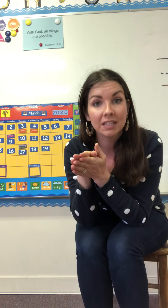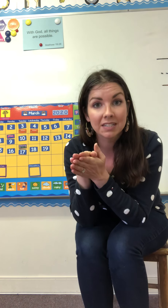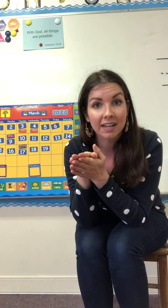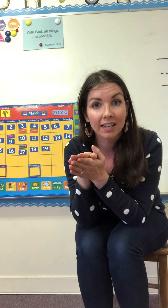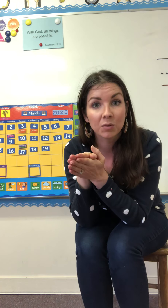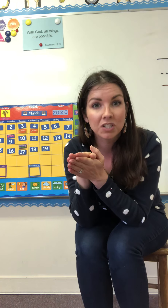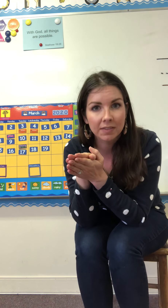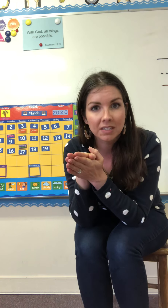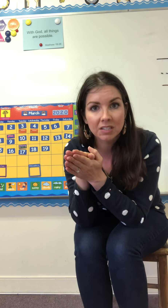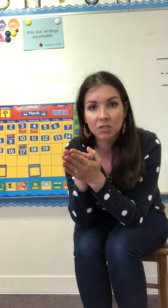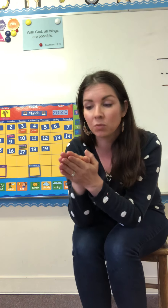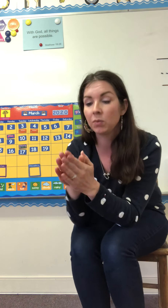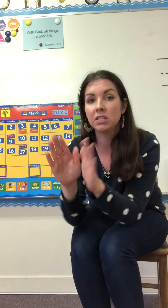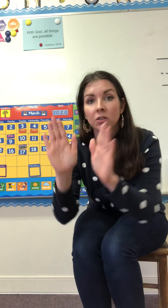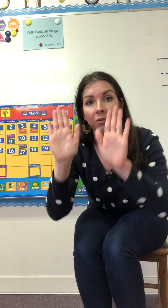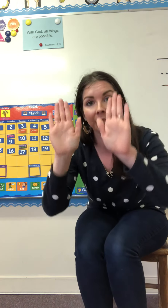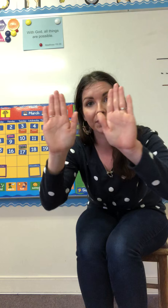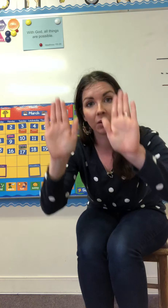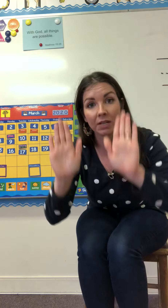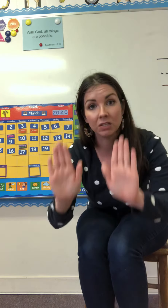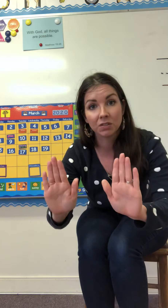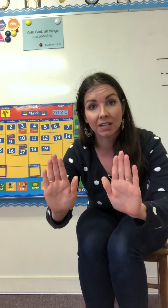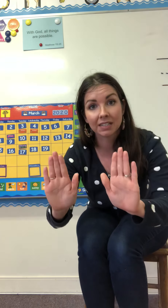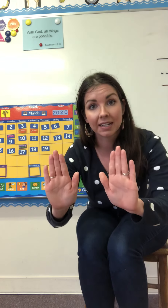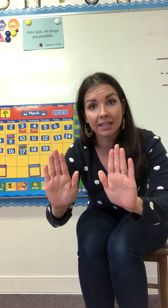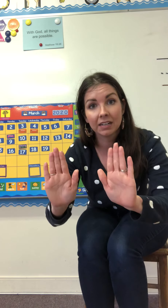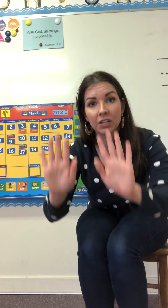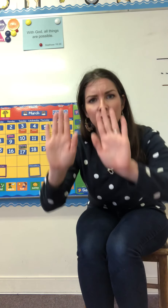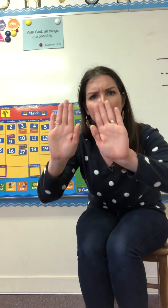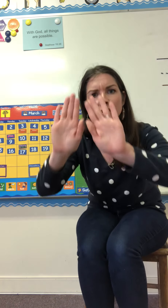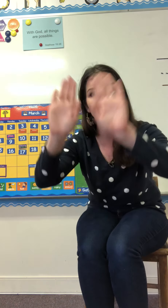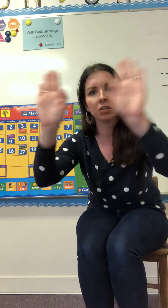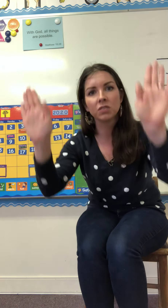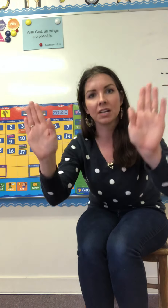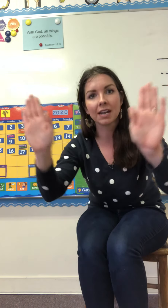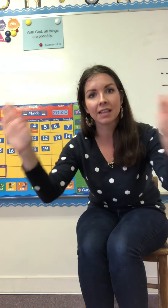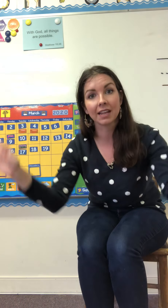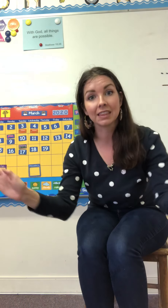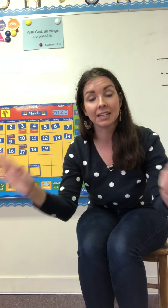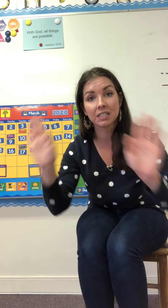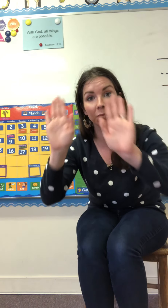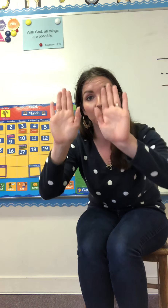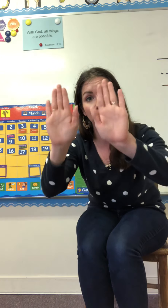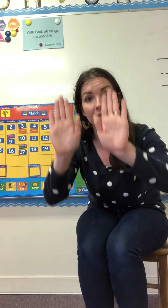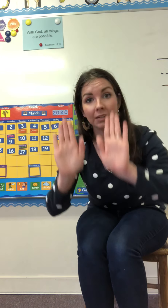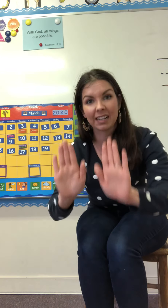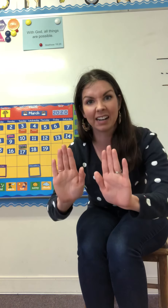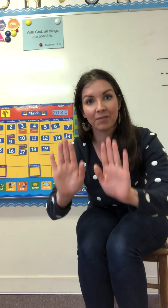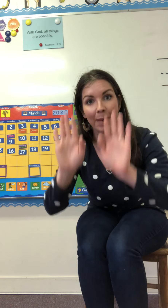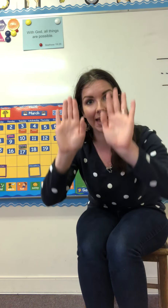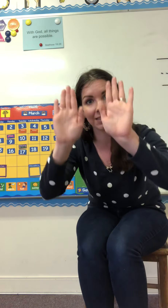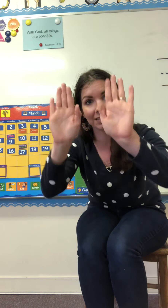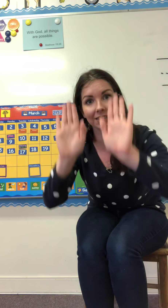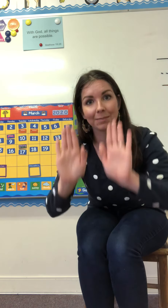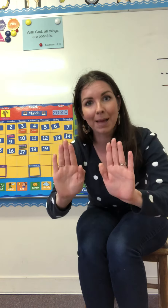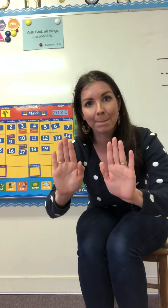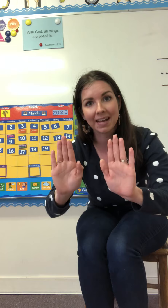in sign language and this is what we do we do Sunday you can also do Sunday like this but we kind of pat pat pat